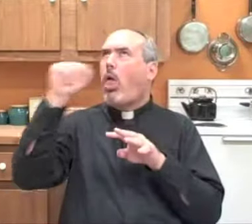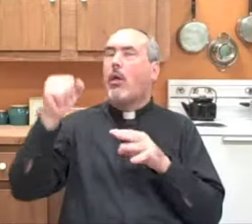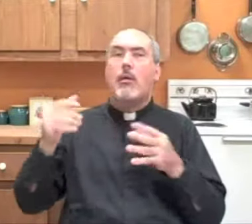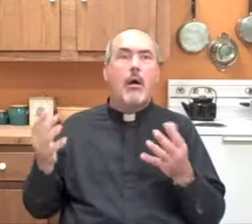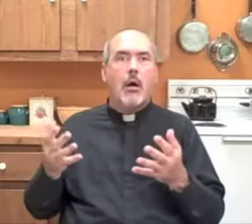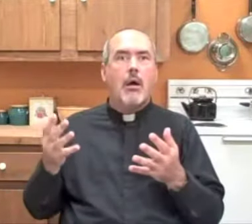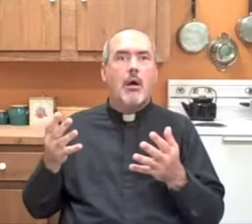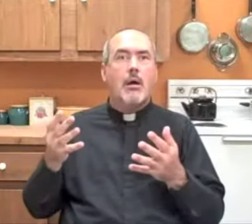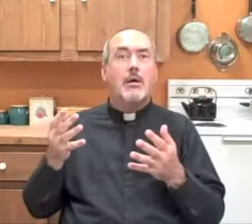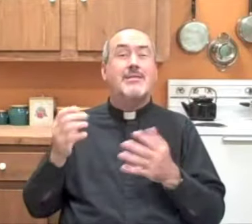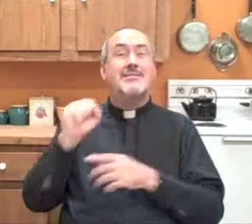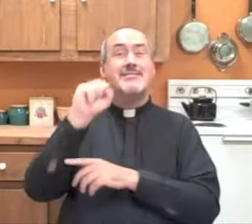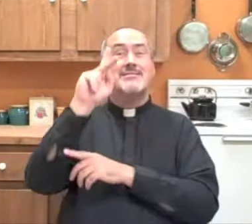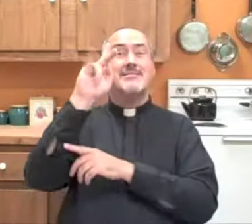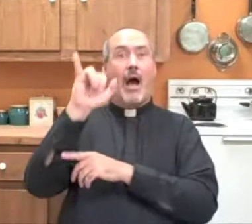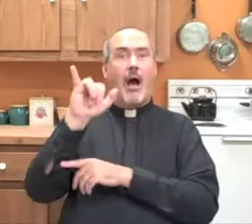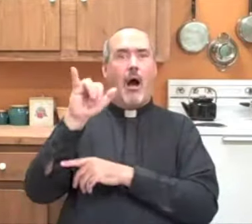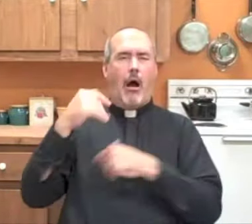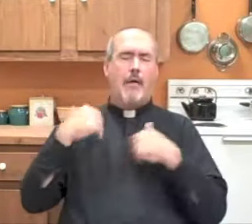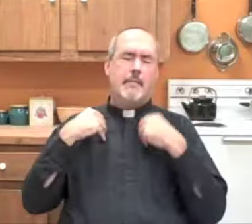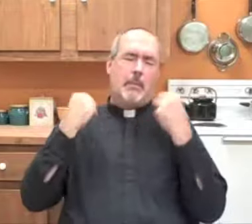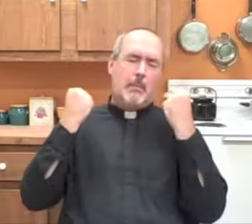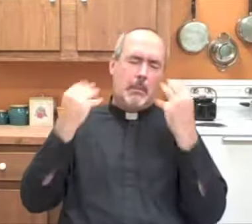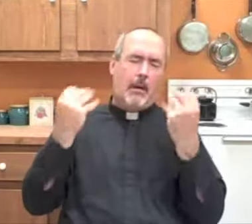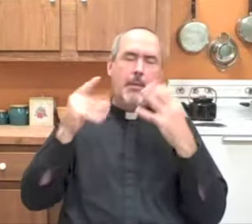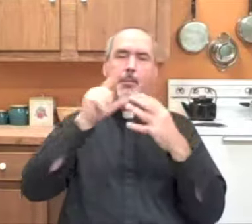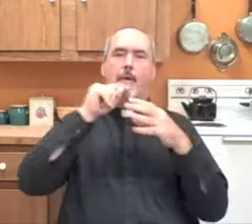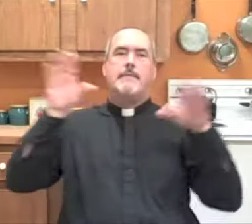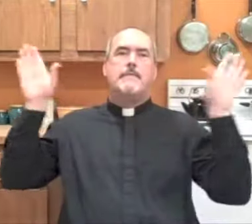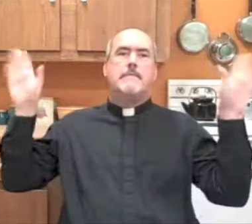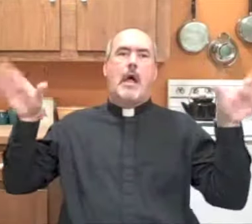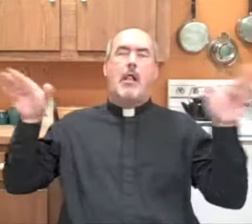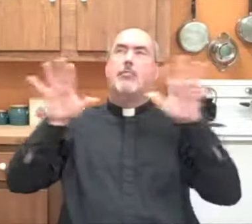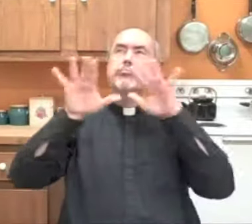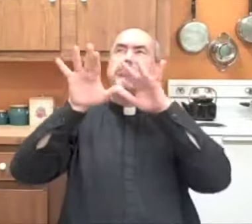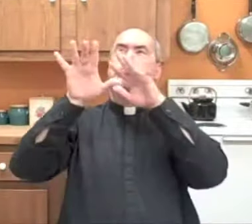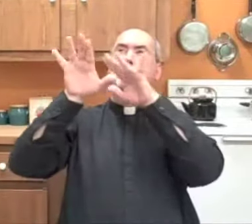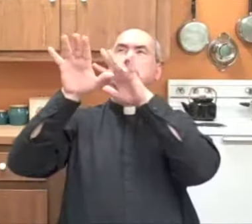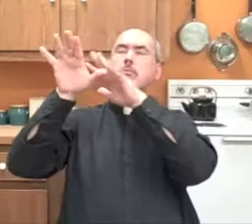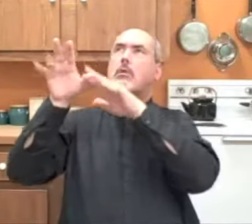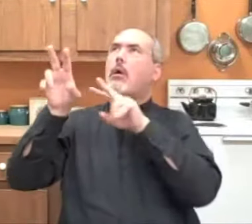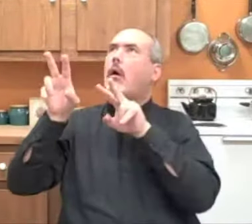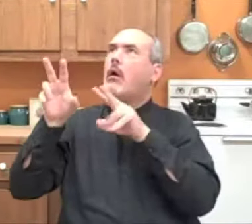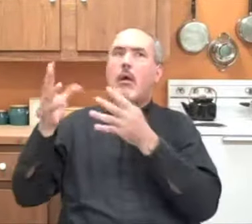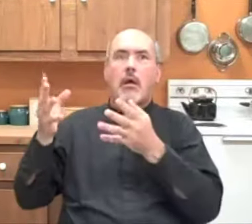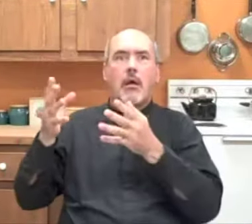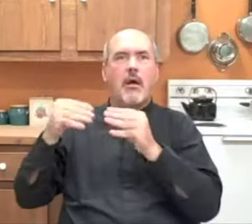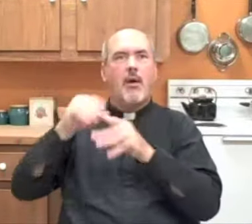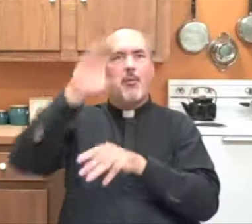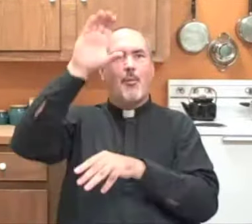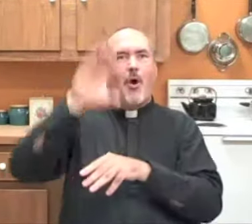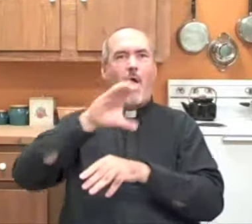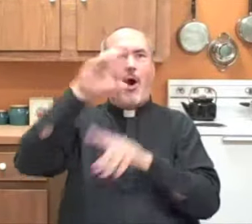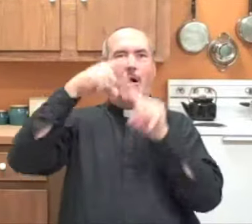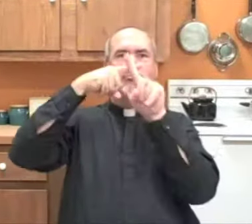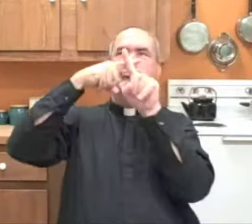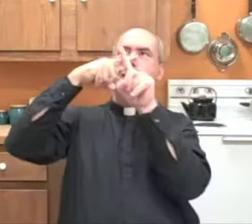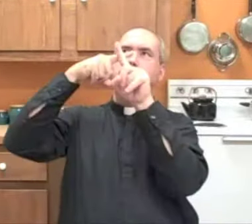looked to the skies and were amazed that the sky was filled with birds, all flying